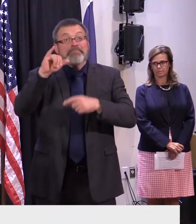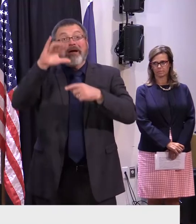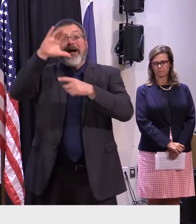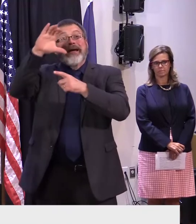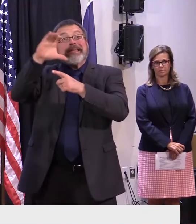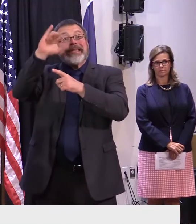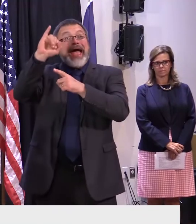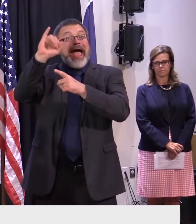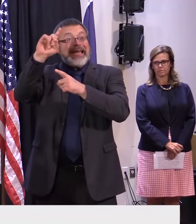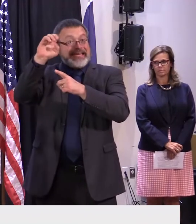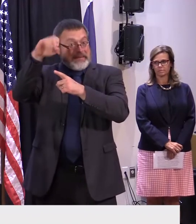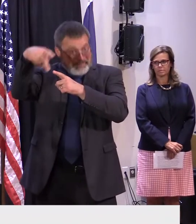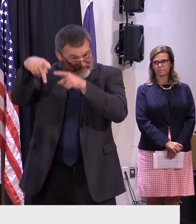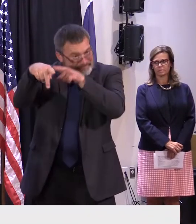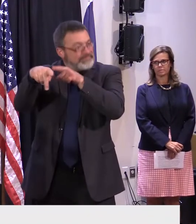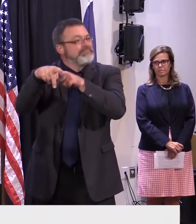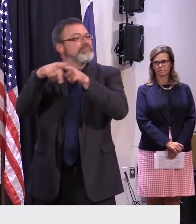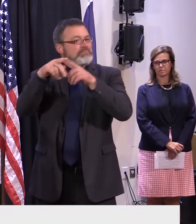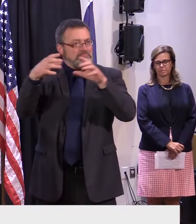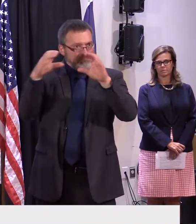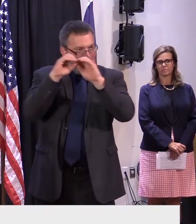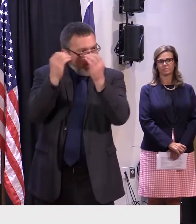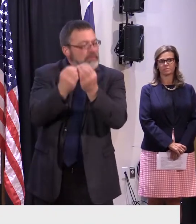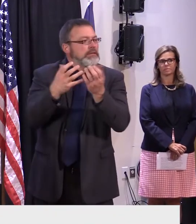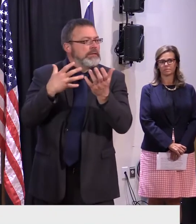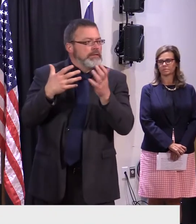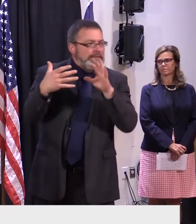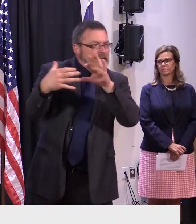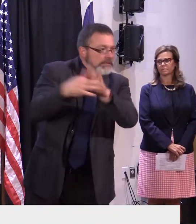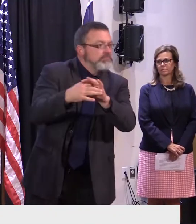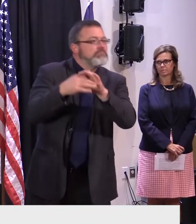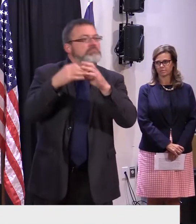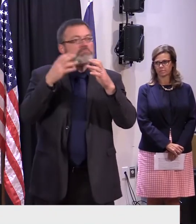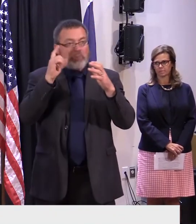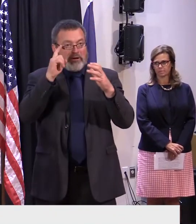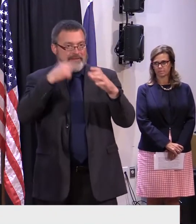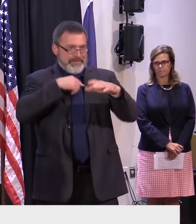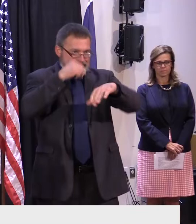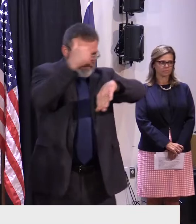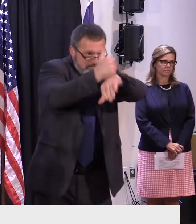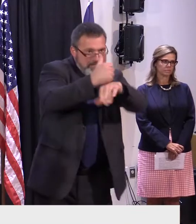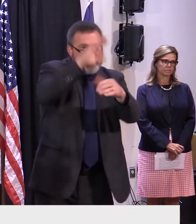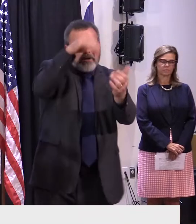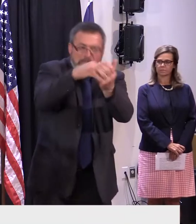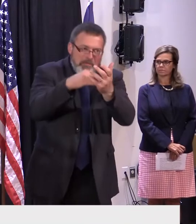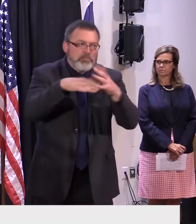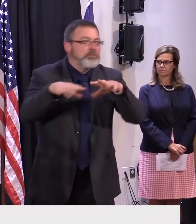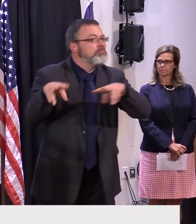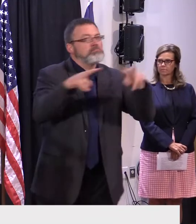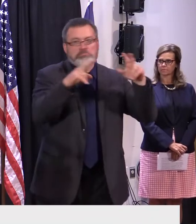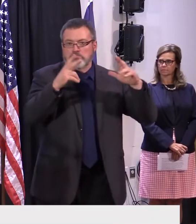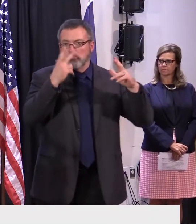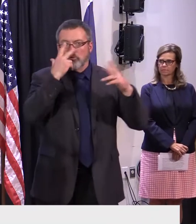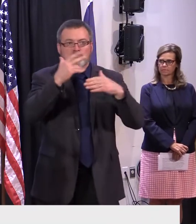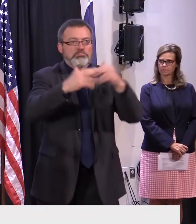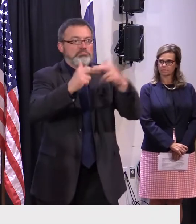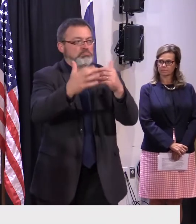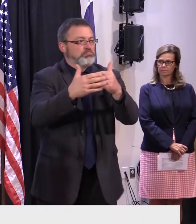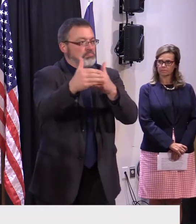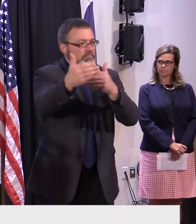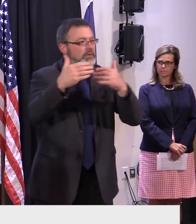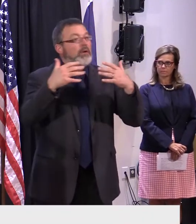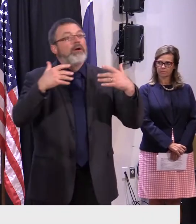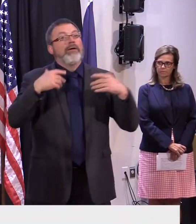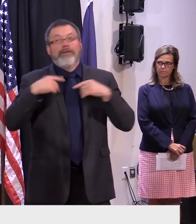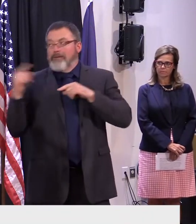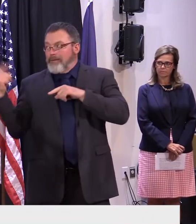-E-P. And so it establishes our presence, which is invaluable. We needed to meet with various people. They were